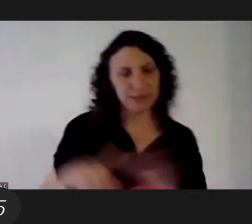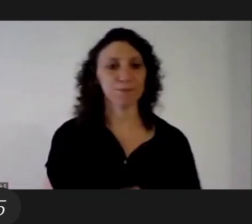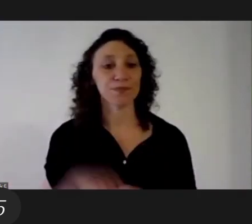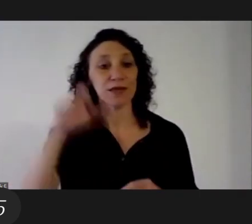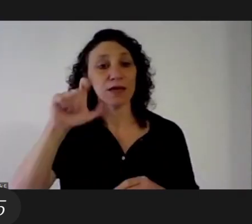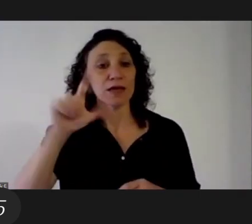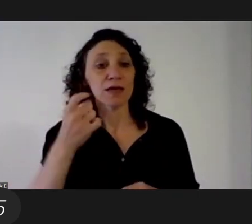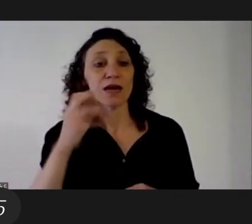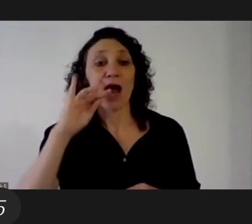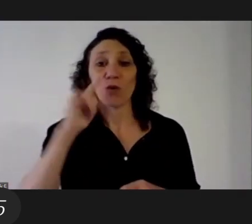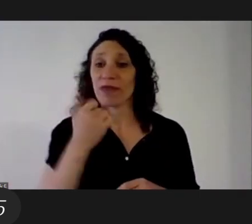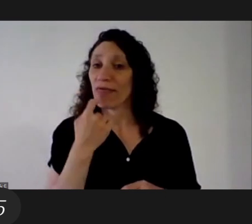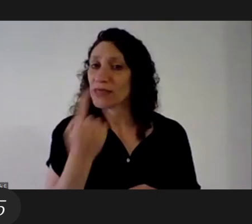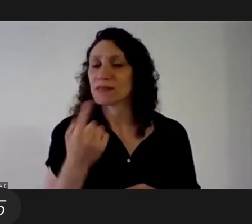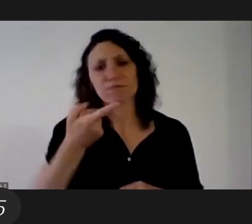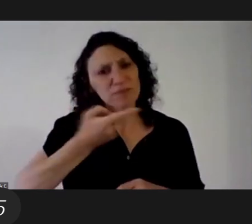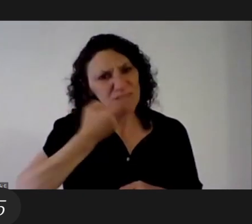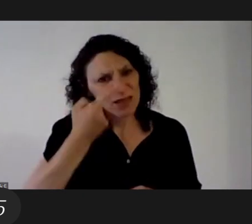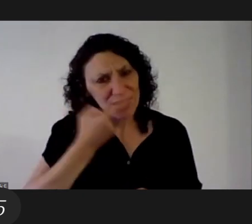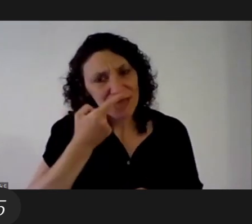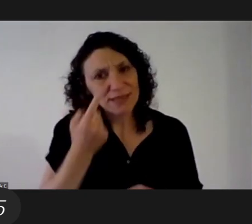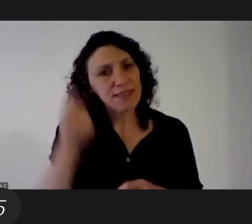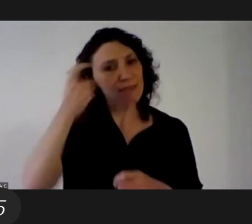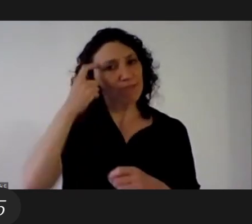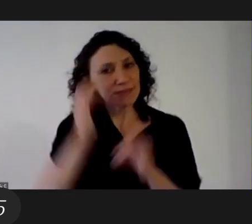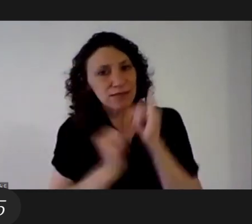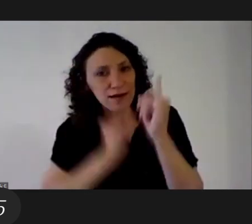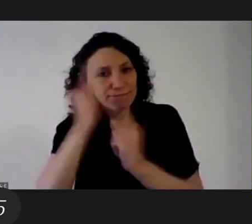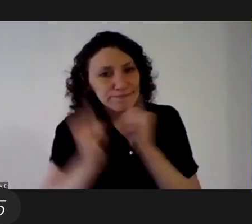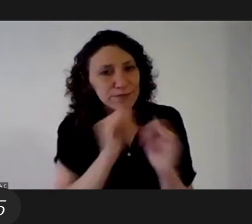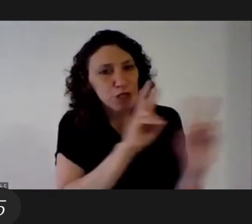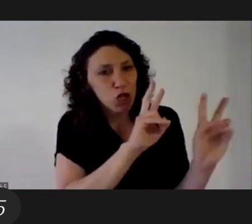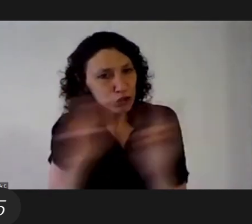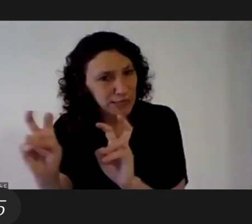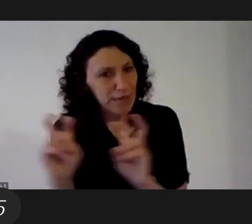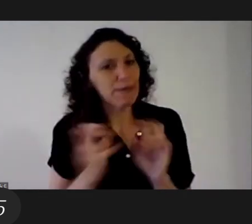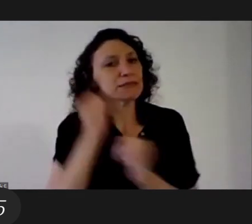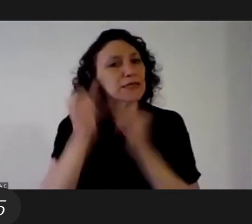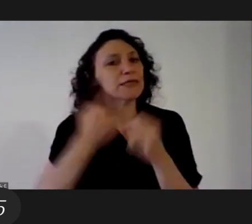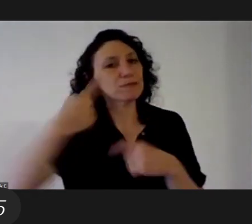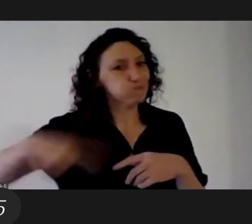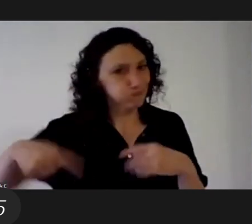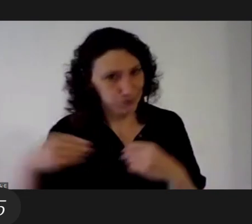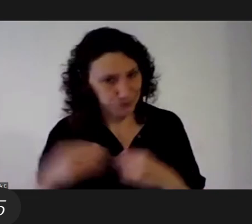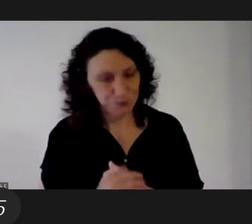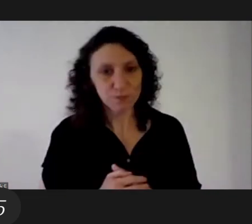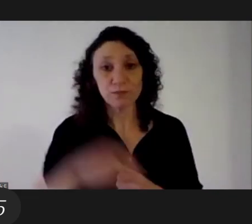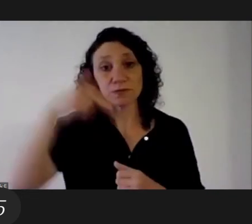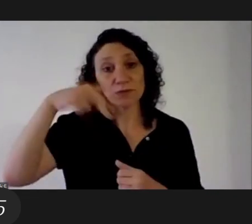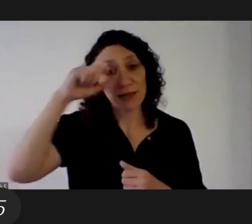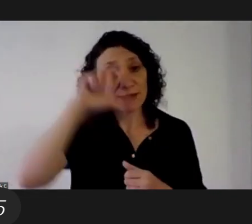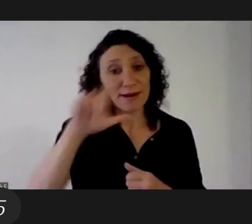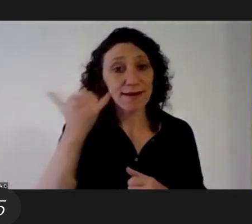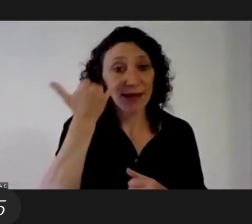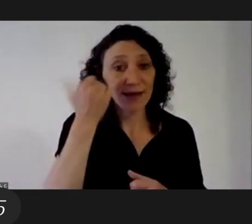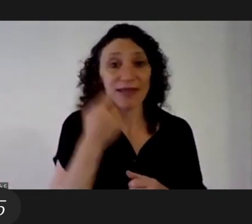says it is interesting to deepen the narrative structures and the things the shooting themes then Nelly